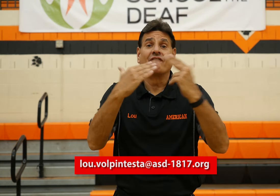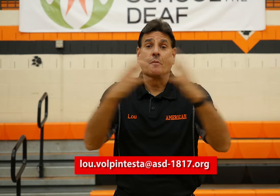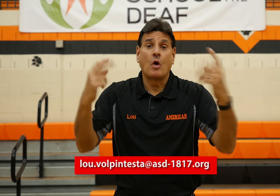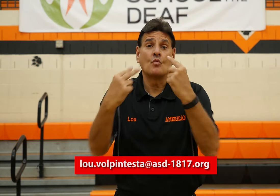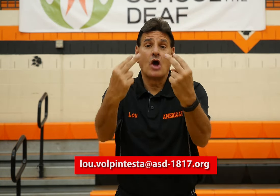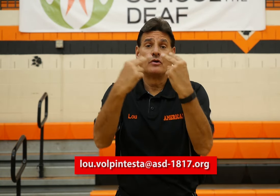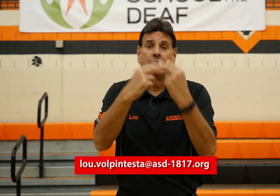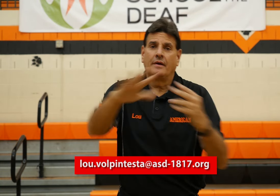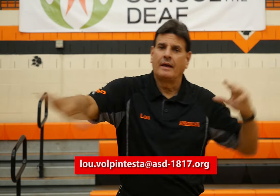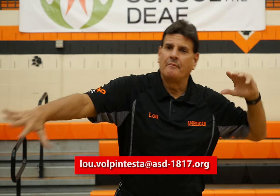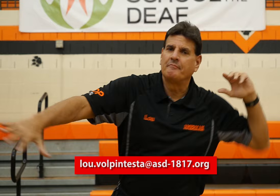Thank you very much for watching.